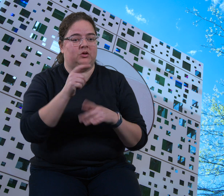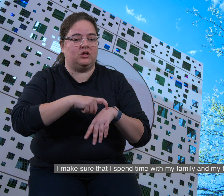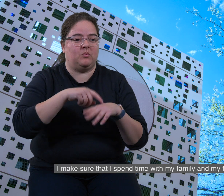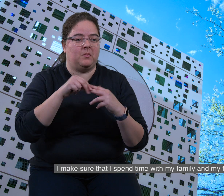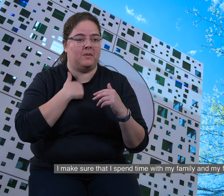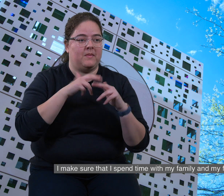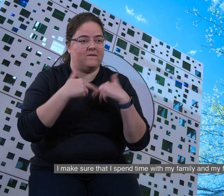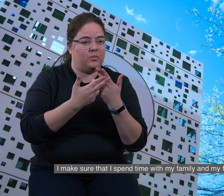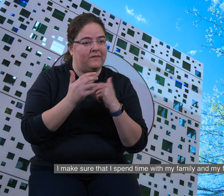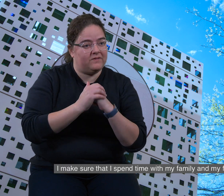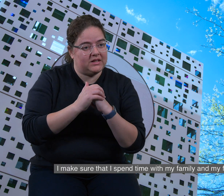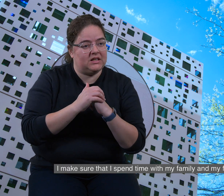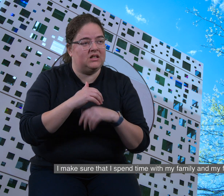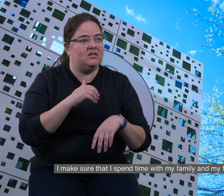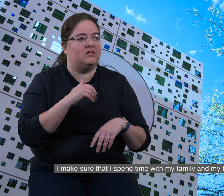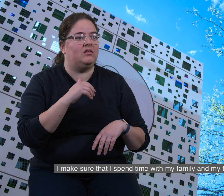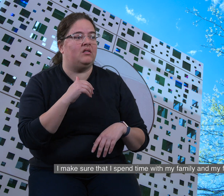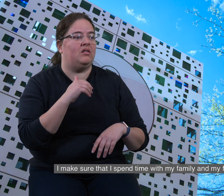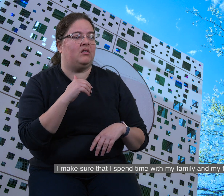I make sure that I spend time with my family and my friends.